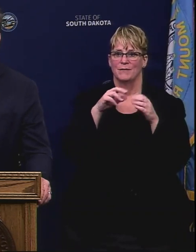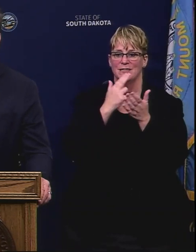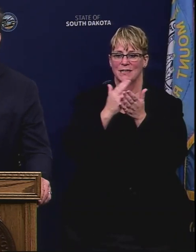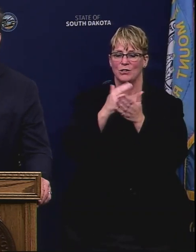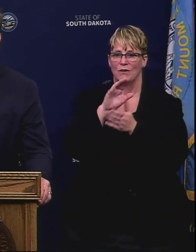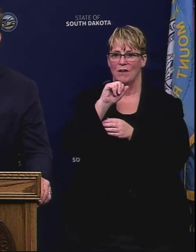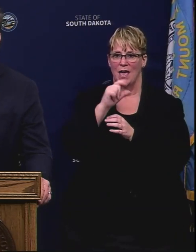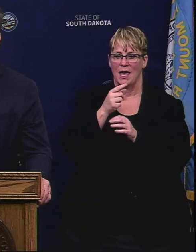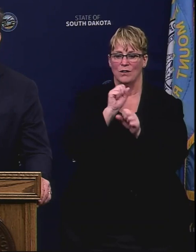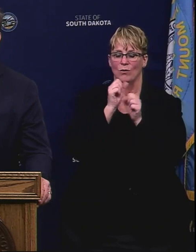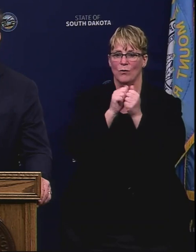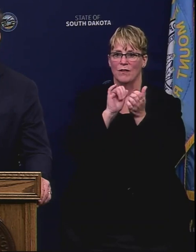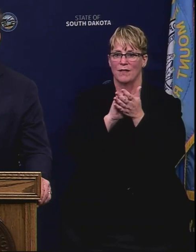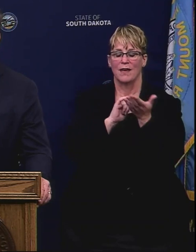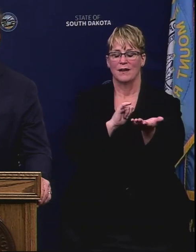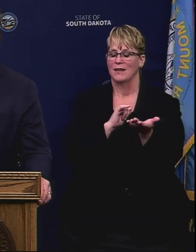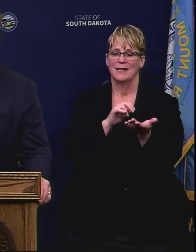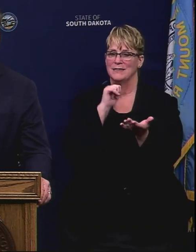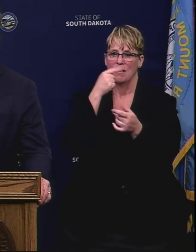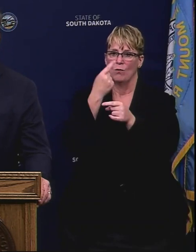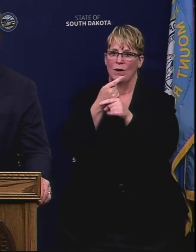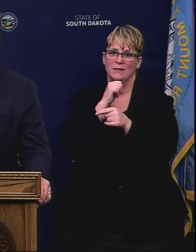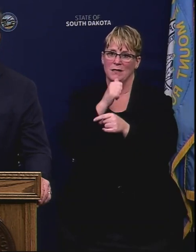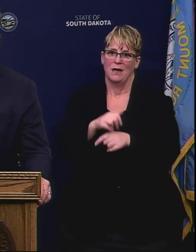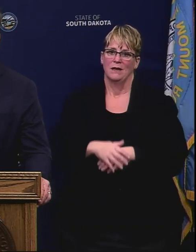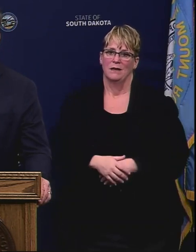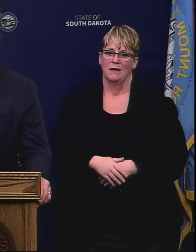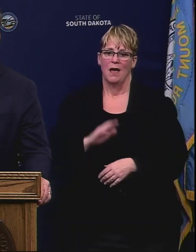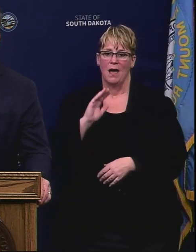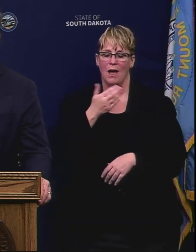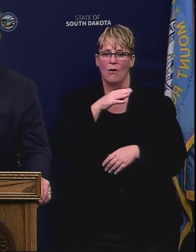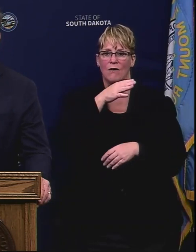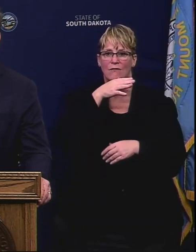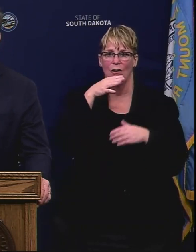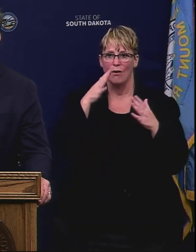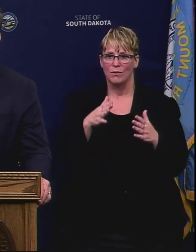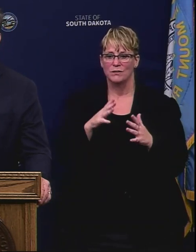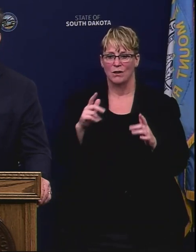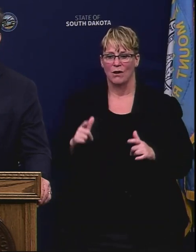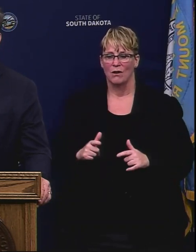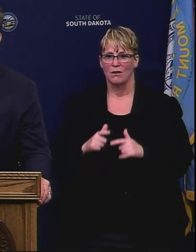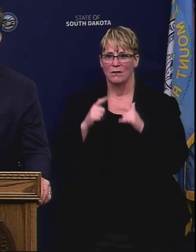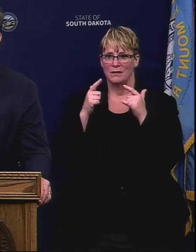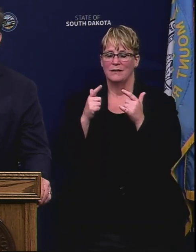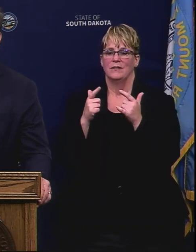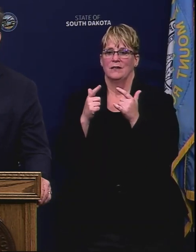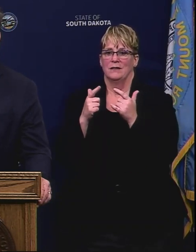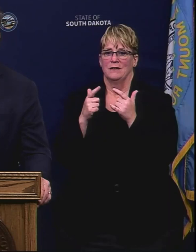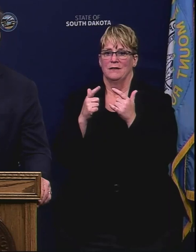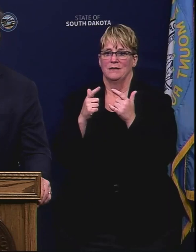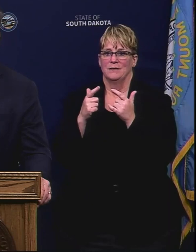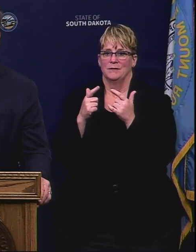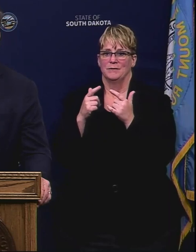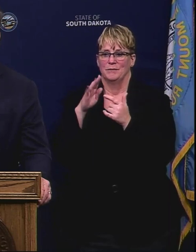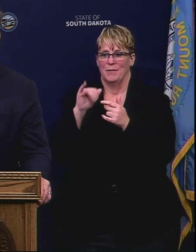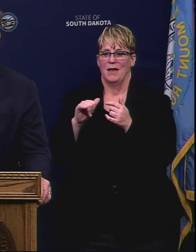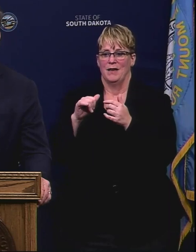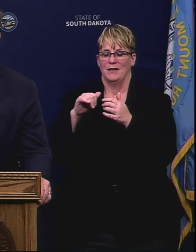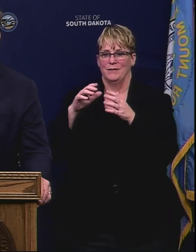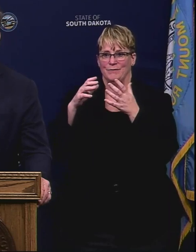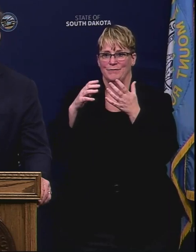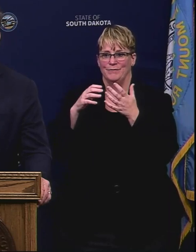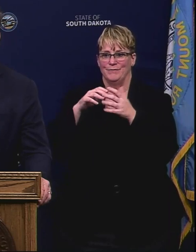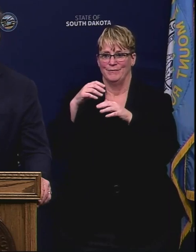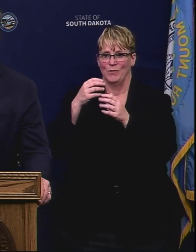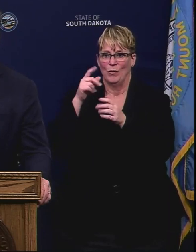in that area because that just isn't right. That our producers are living hand to mouth and going broke at the time when